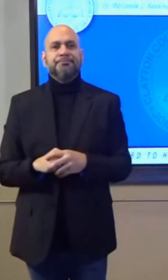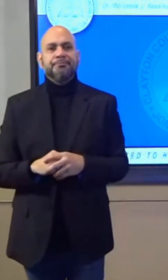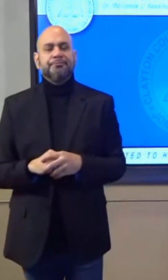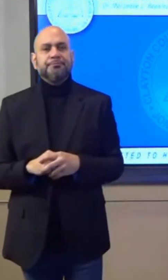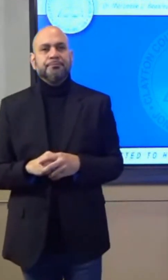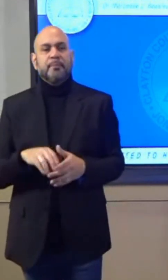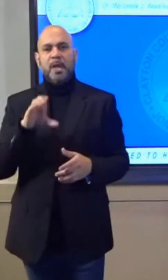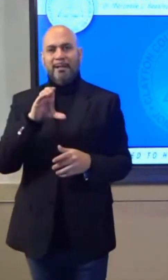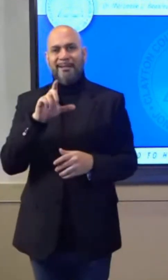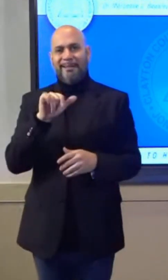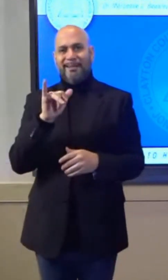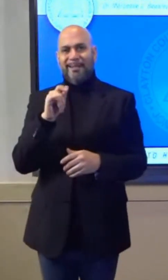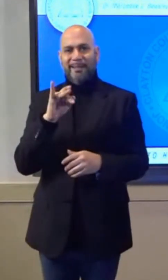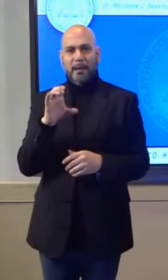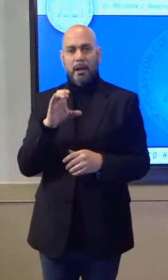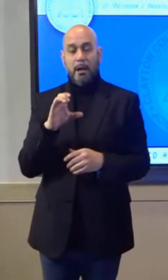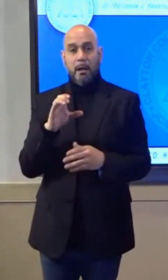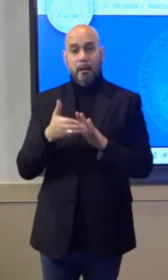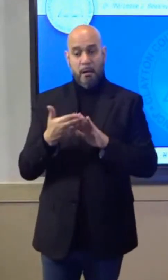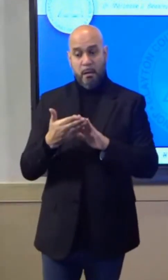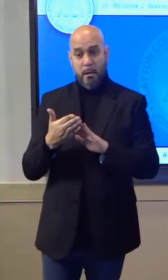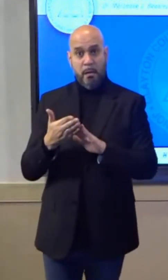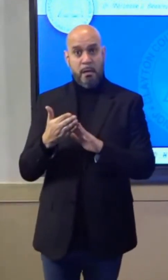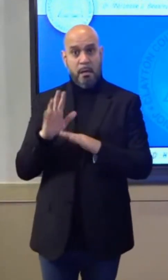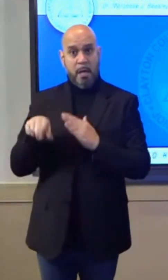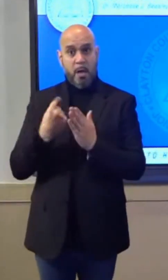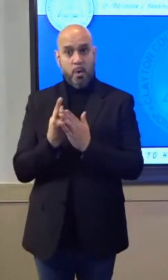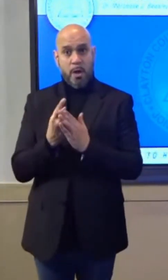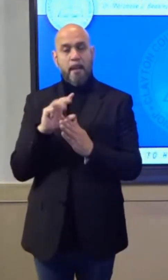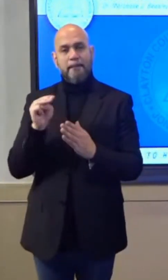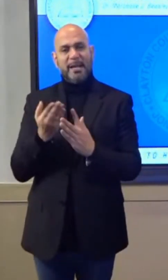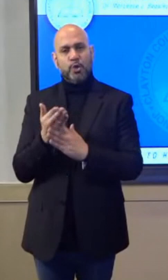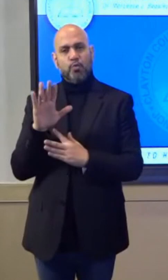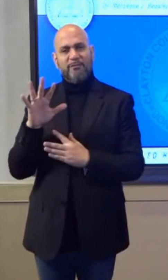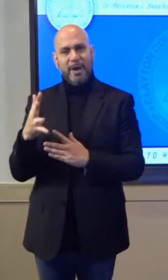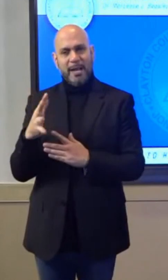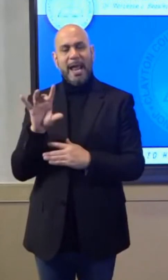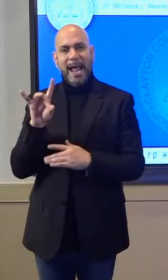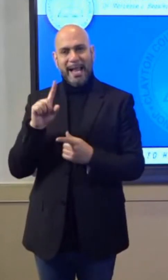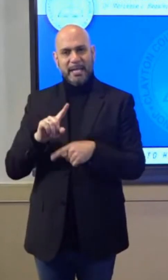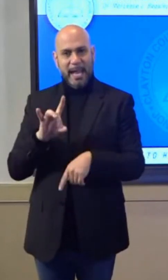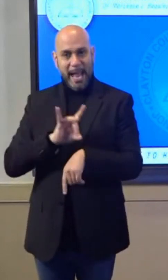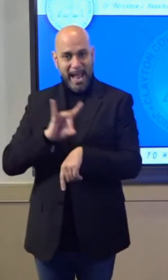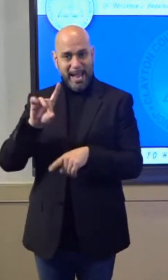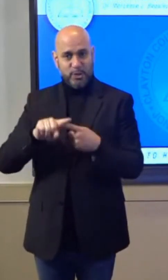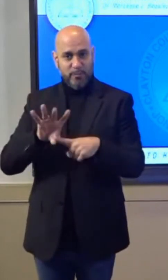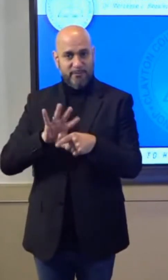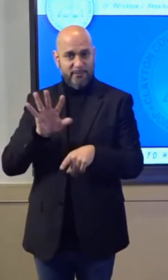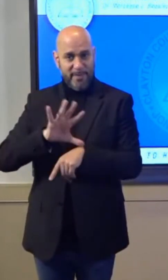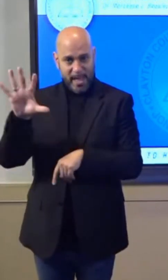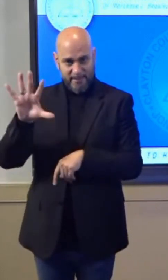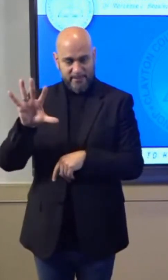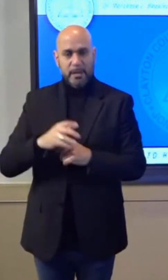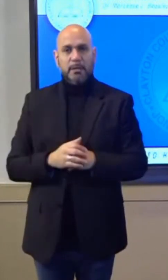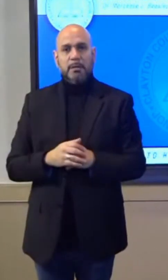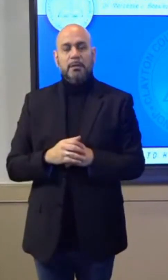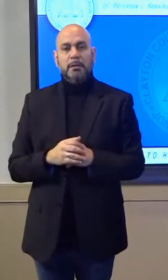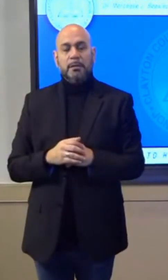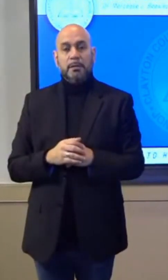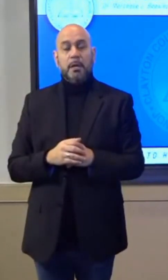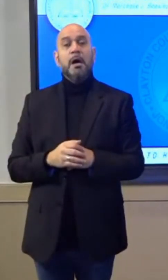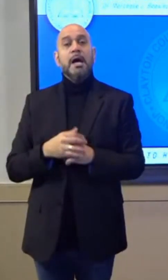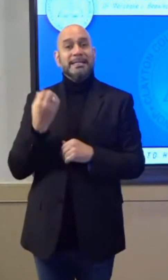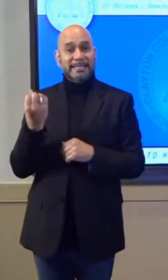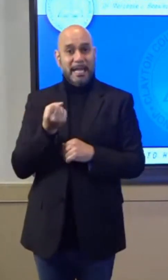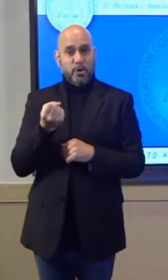will be Monday, Wednesday, and Friday, 8 to 5 p.m., Tuesday and Thursday, 8 to 7 p.m., Saturdays in